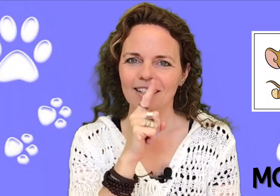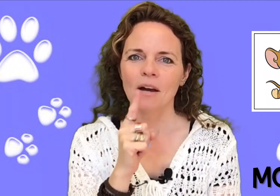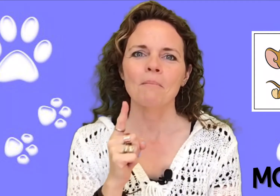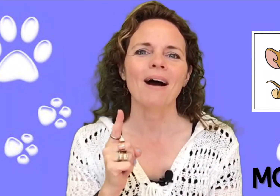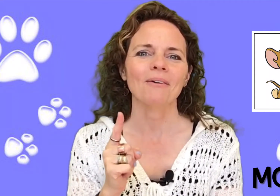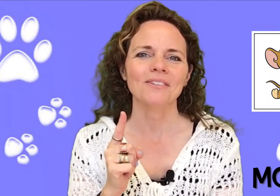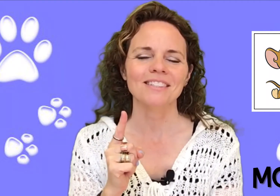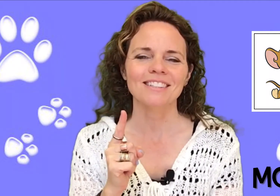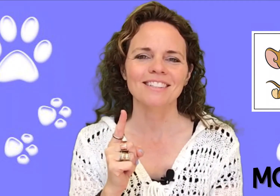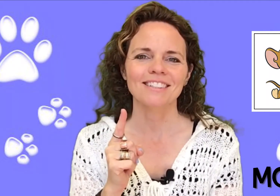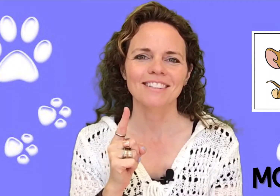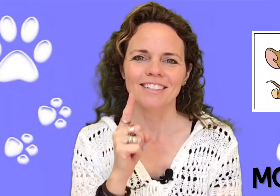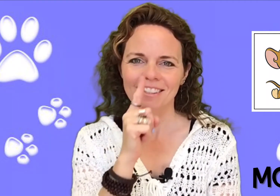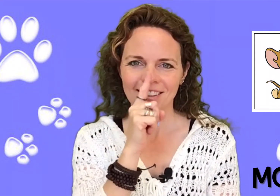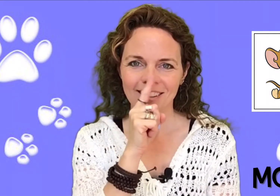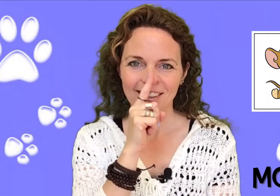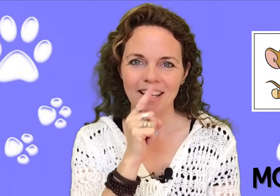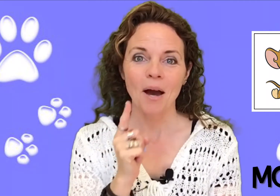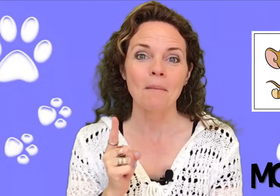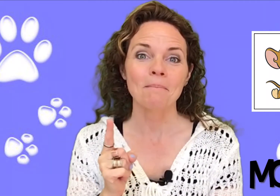Mouse. Mouse.